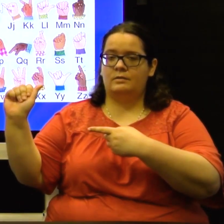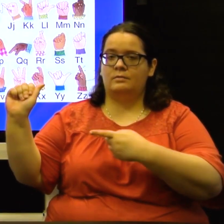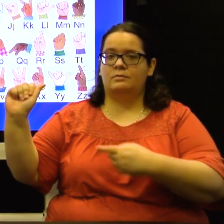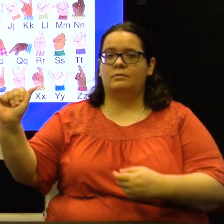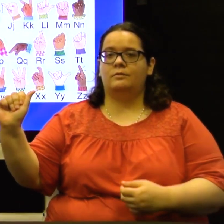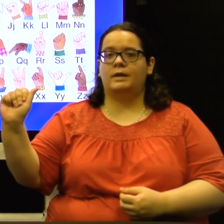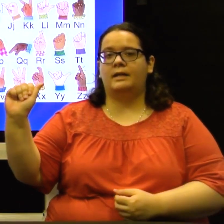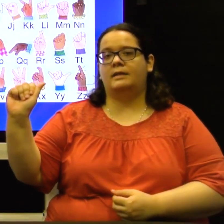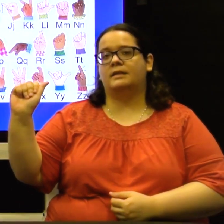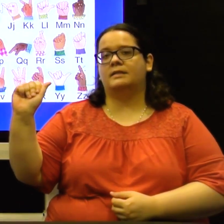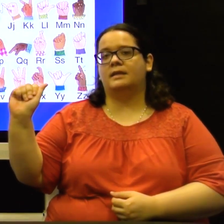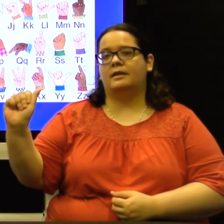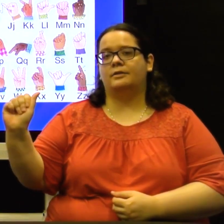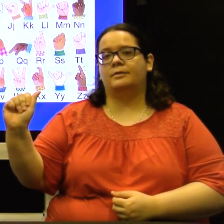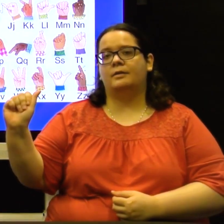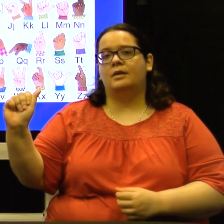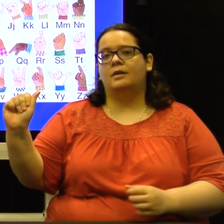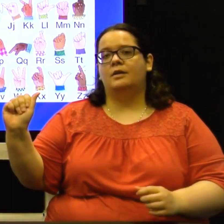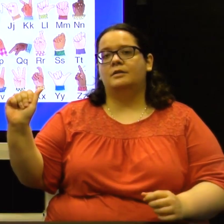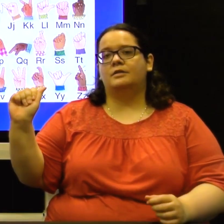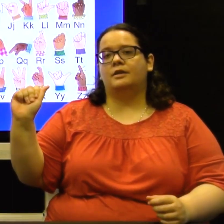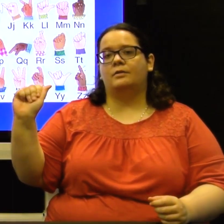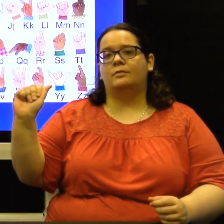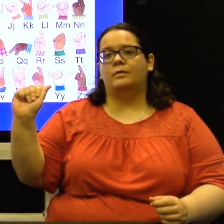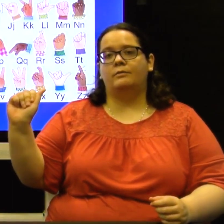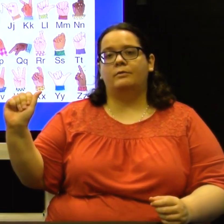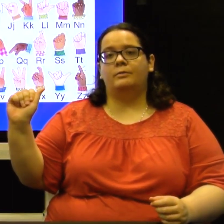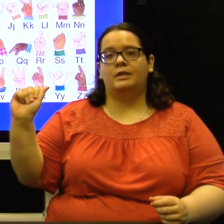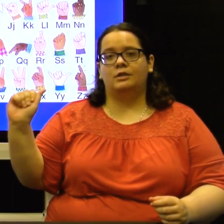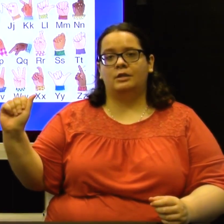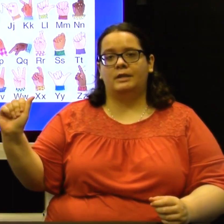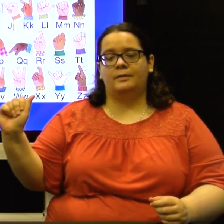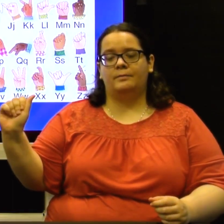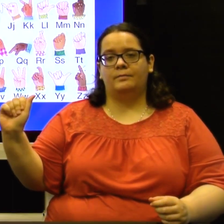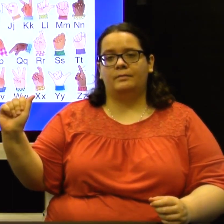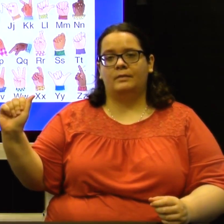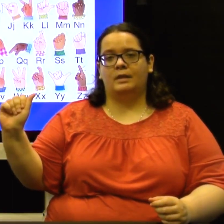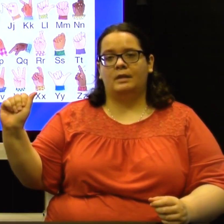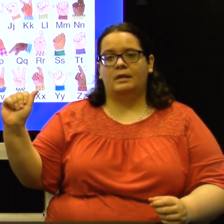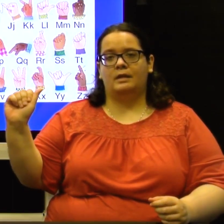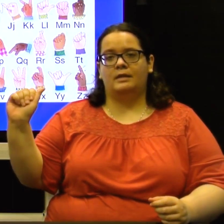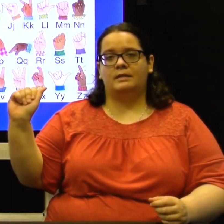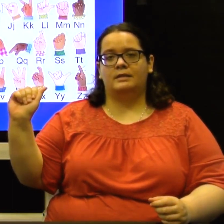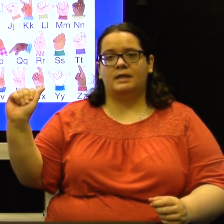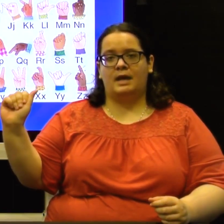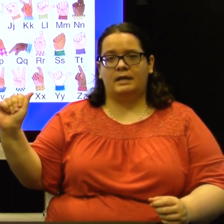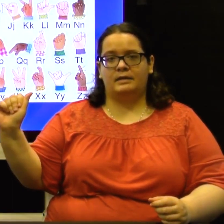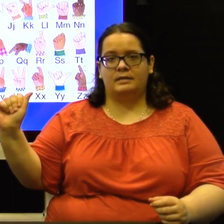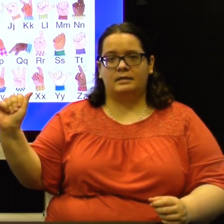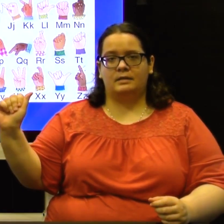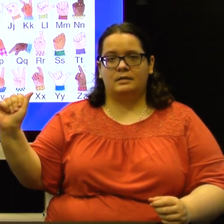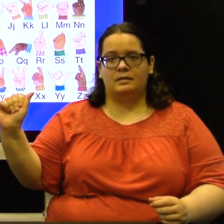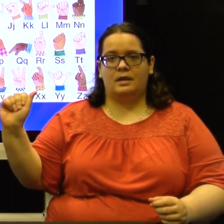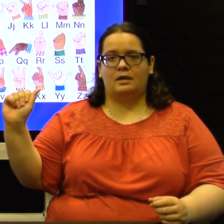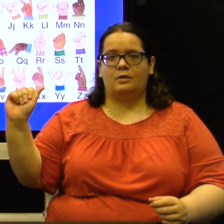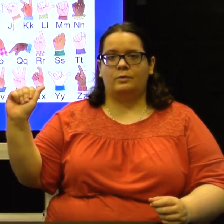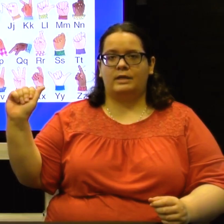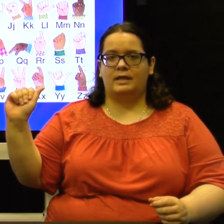creating this letter. So, what we will be learning is signs that go with the